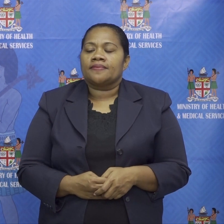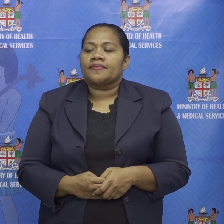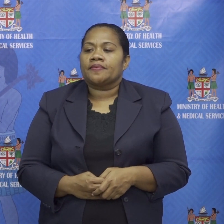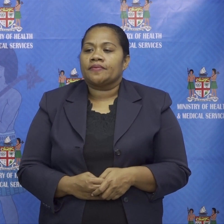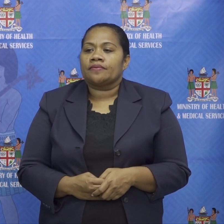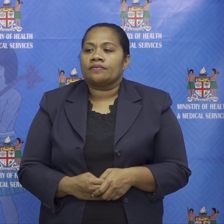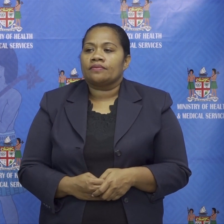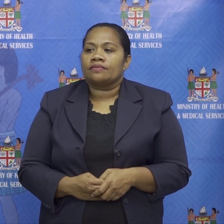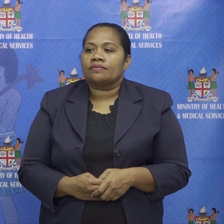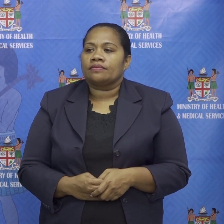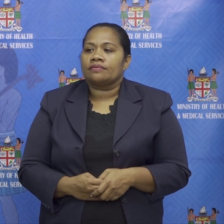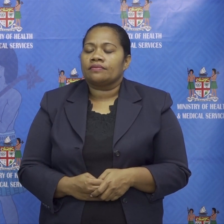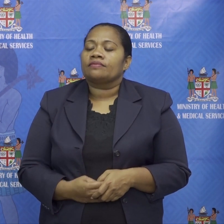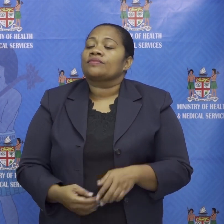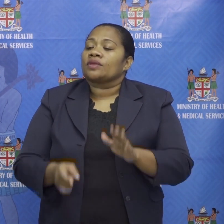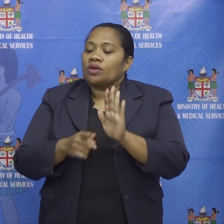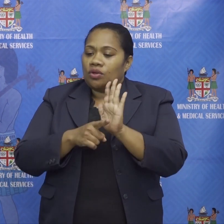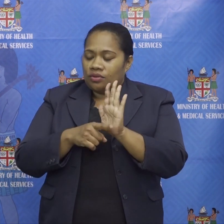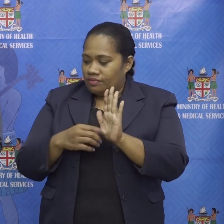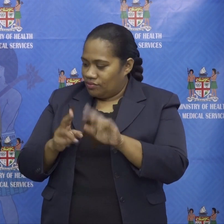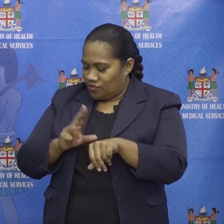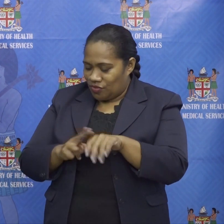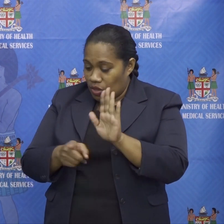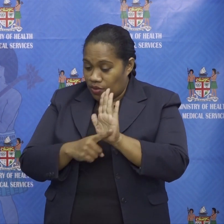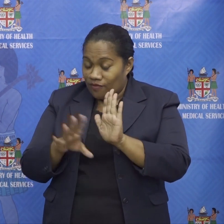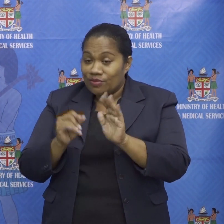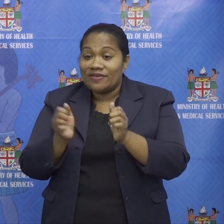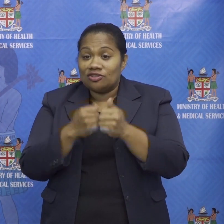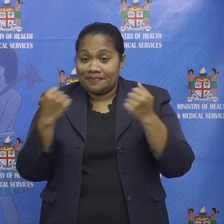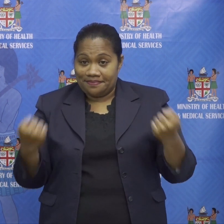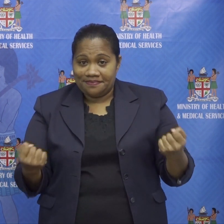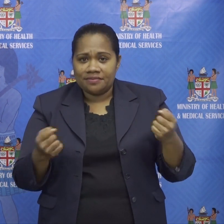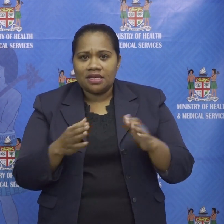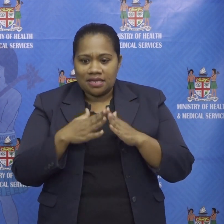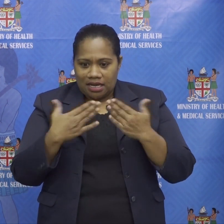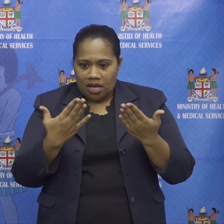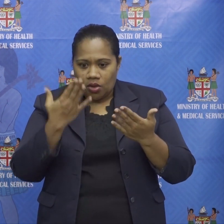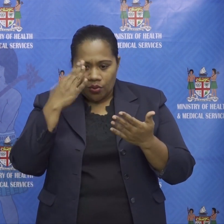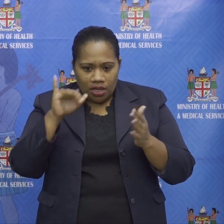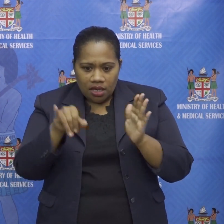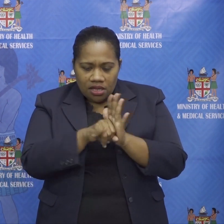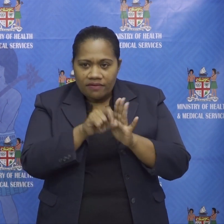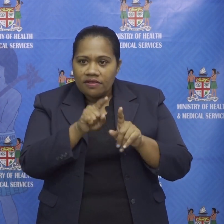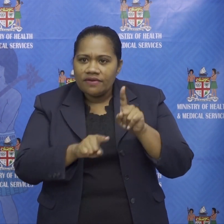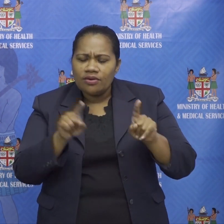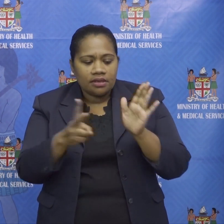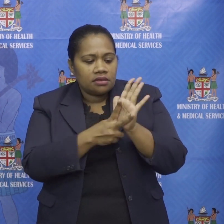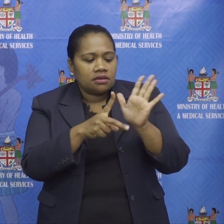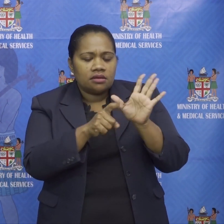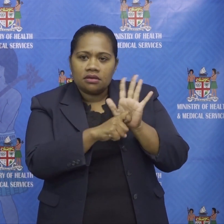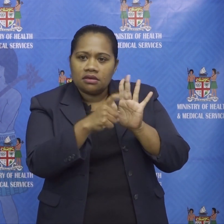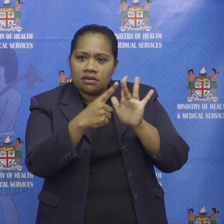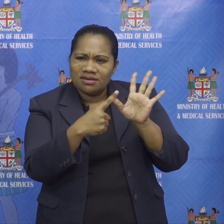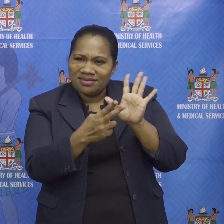uh dr fong looking at the from the fiji times uh now that we've um identified the variant and that it was first detected